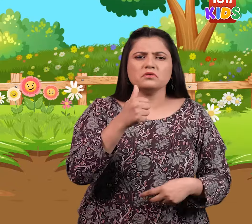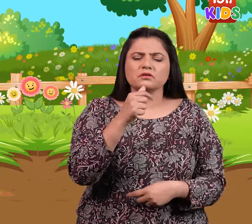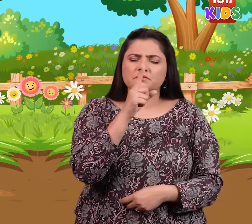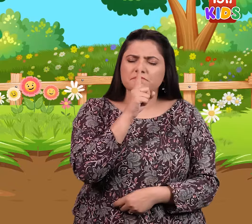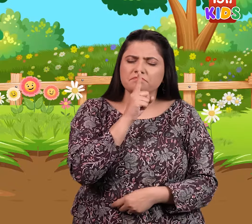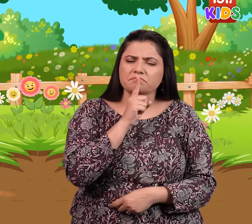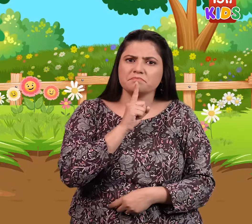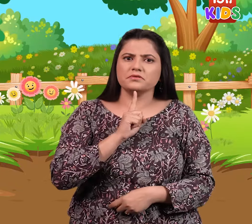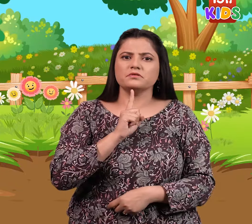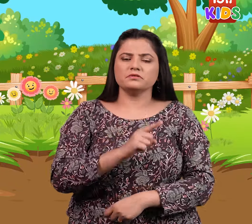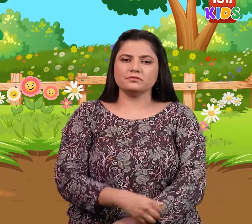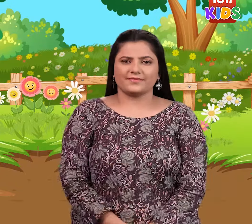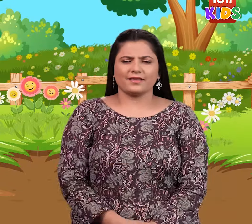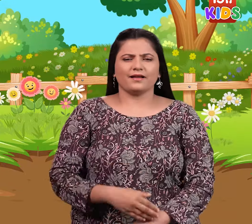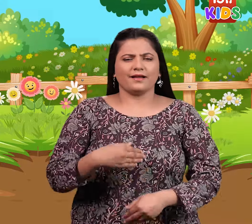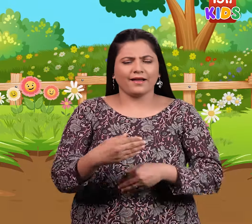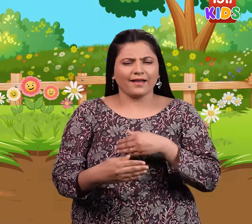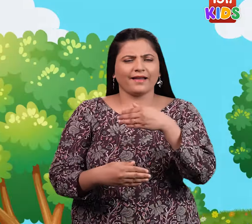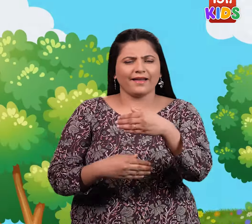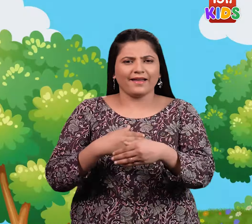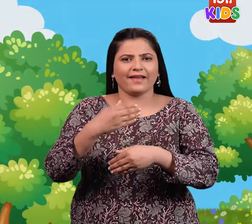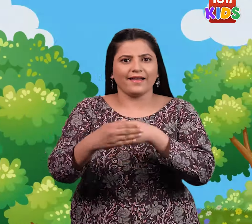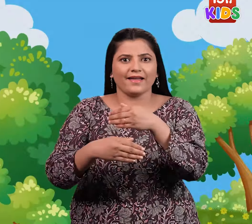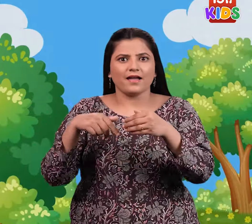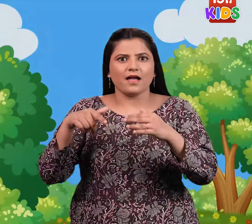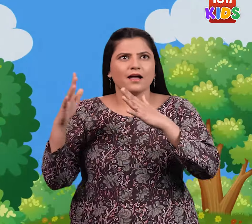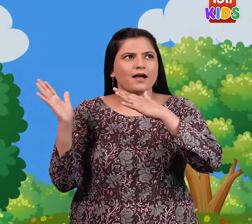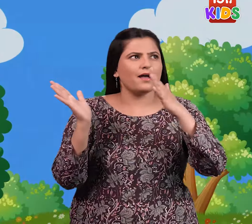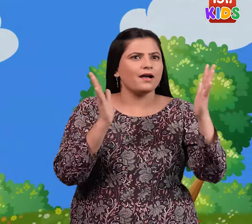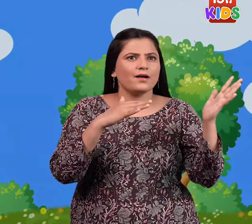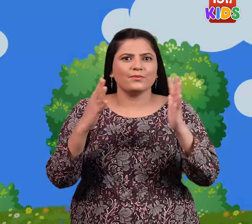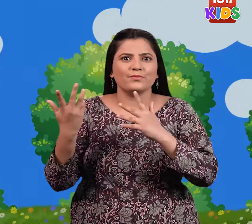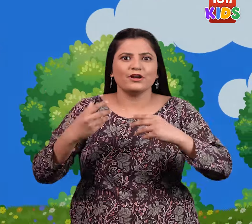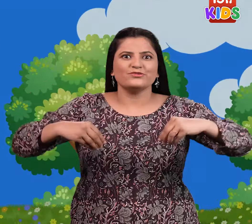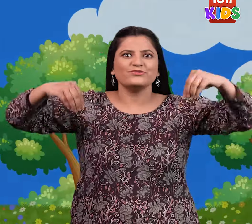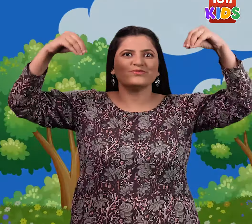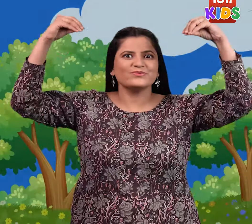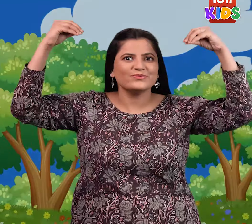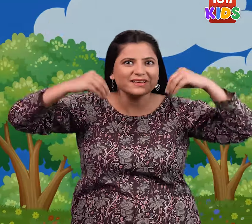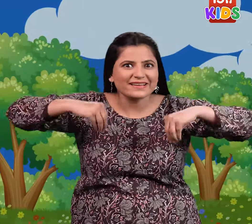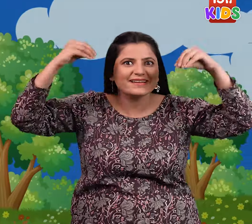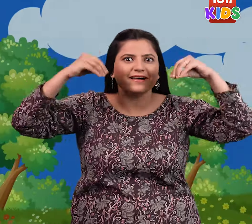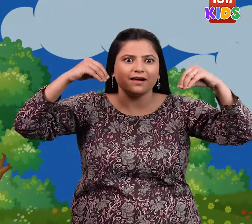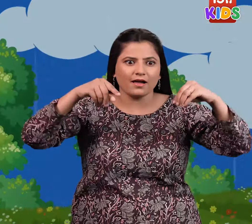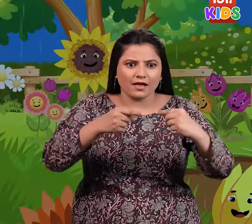very sad but it did not say anything. Days went by and the monsoon season arrived.